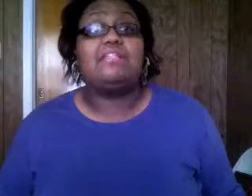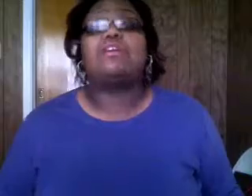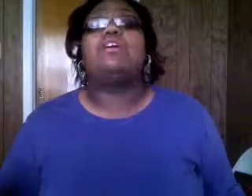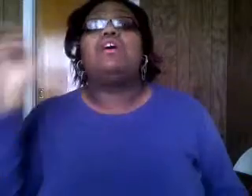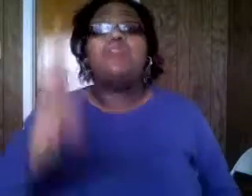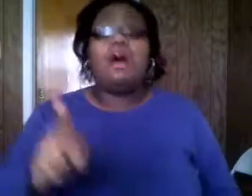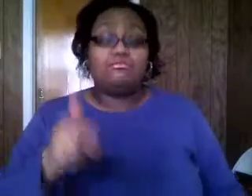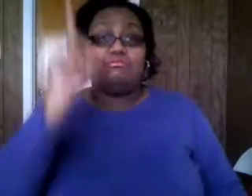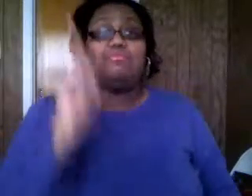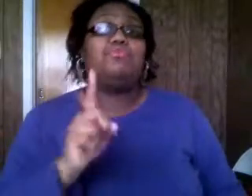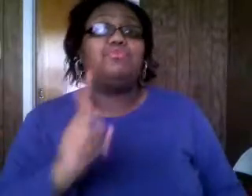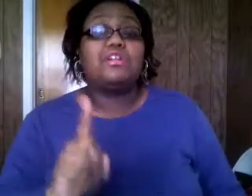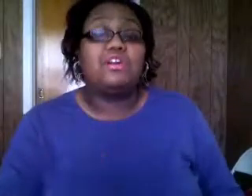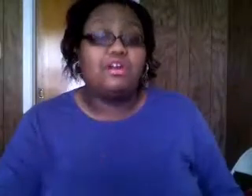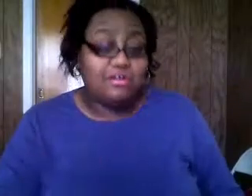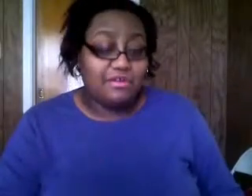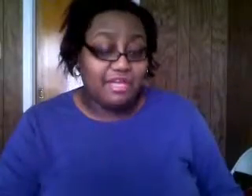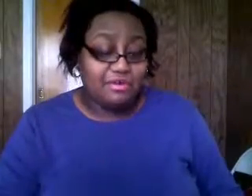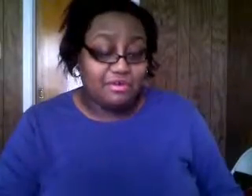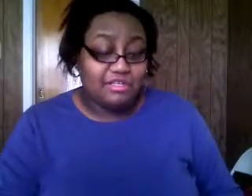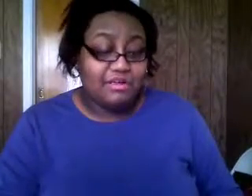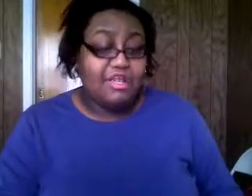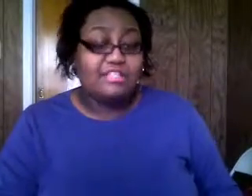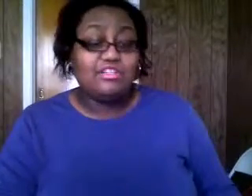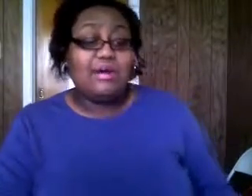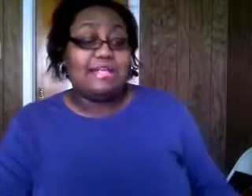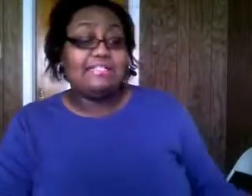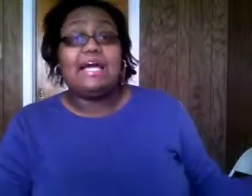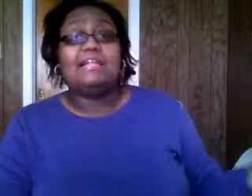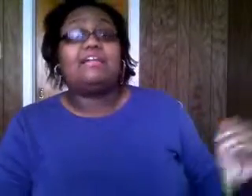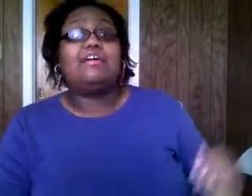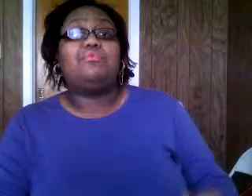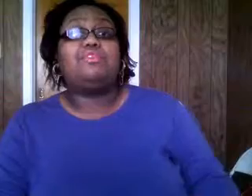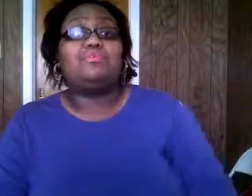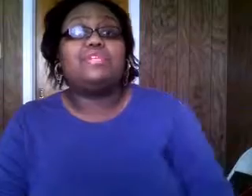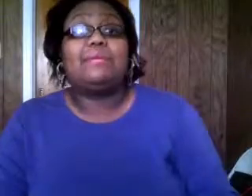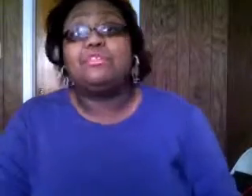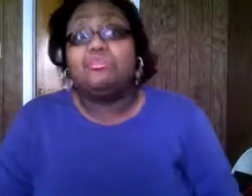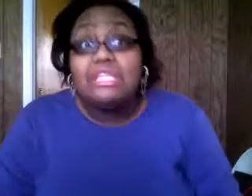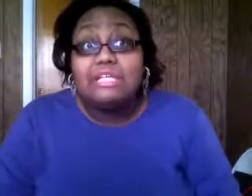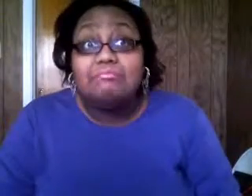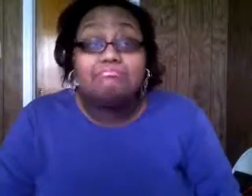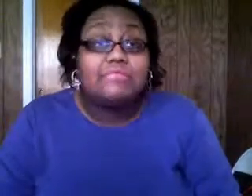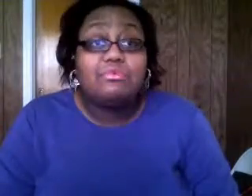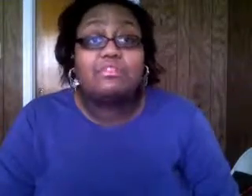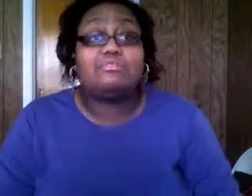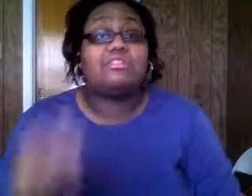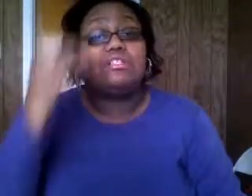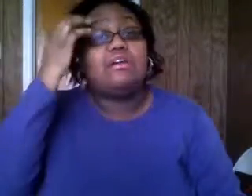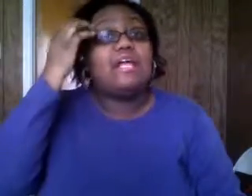look no we're gonna talk okay we're gonna talk so i decided that we're gonna do a neighborhood meeting and we're just gonna talk it